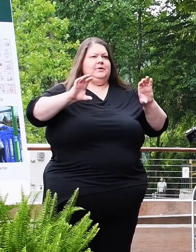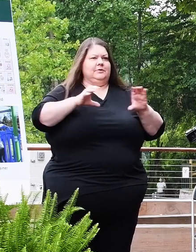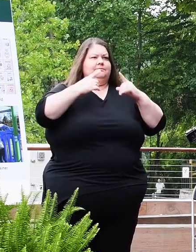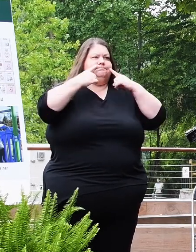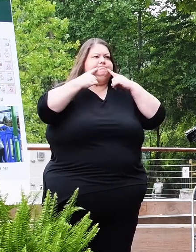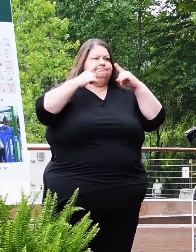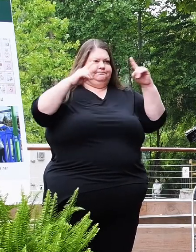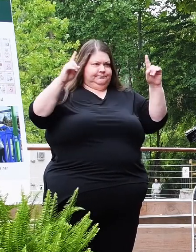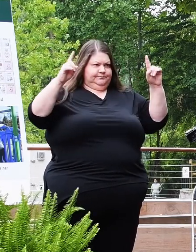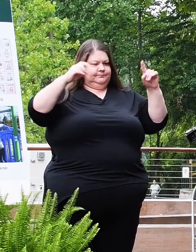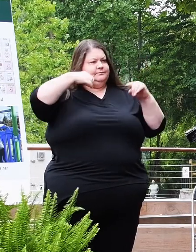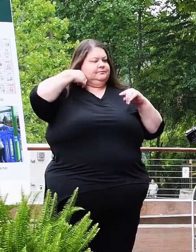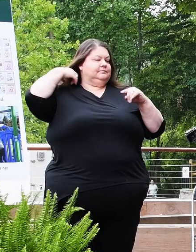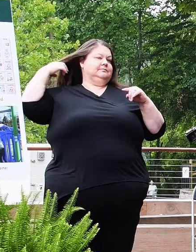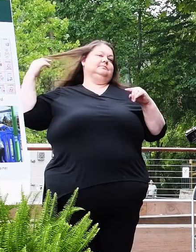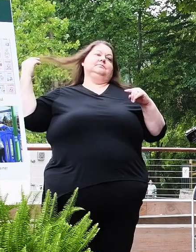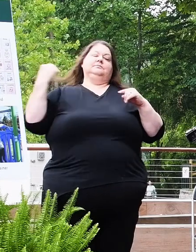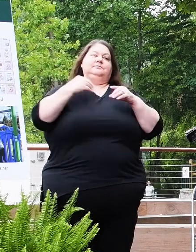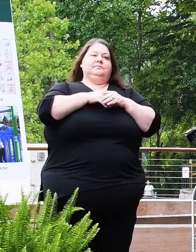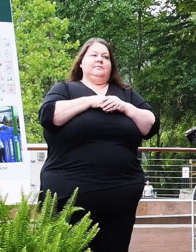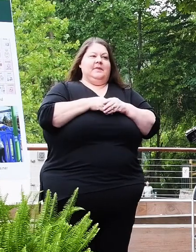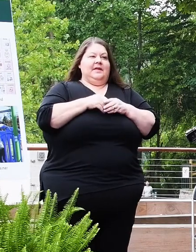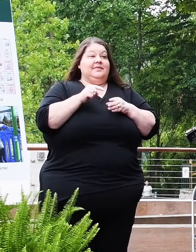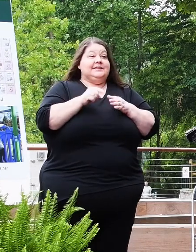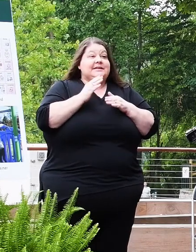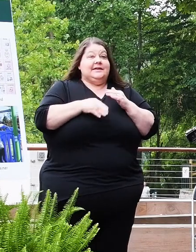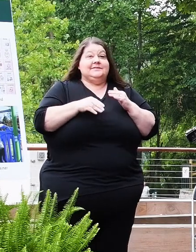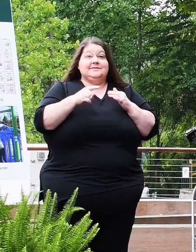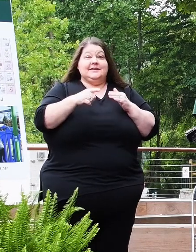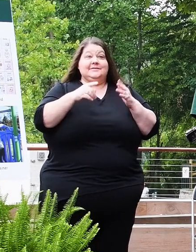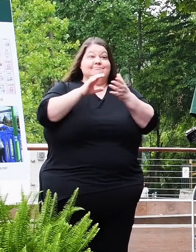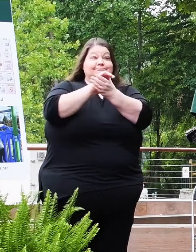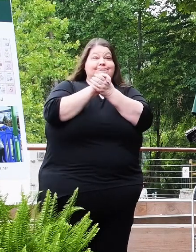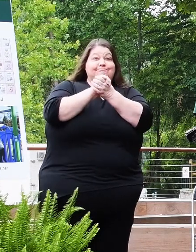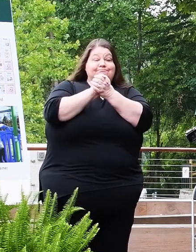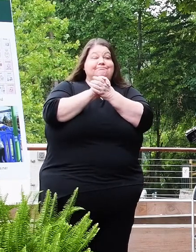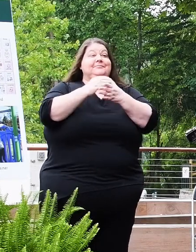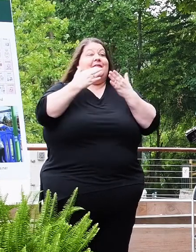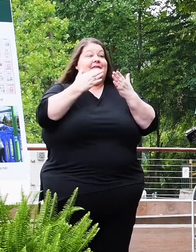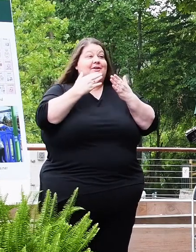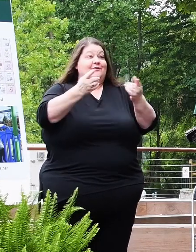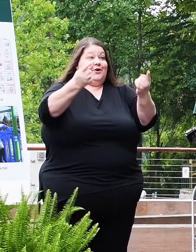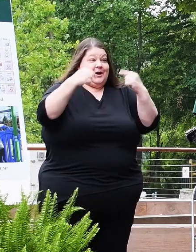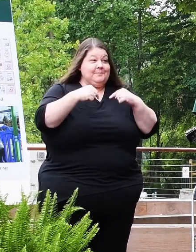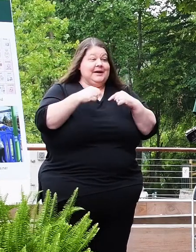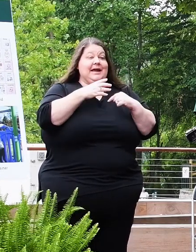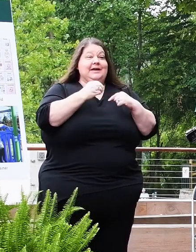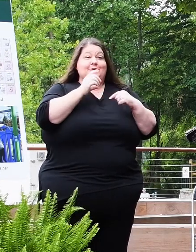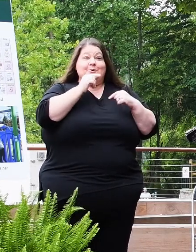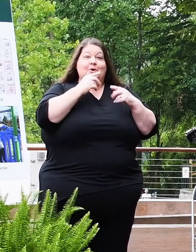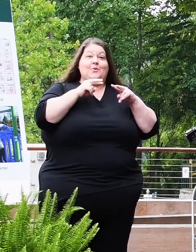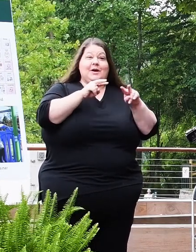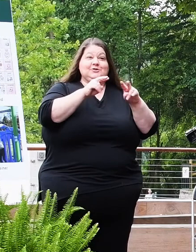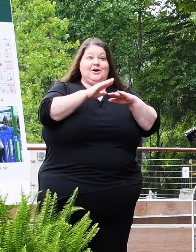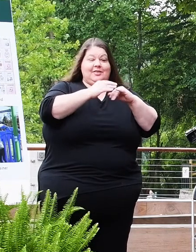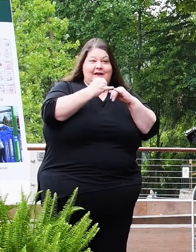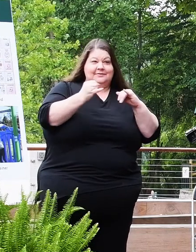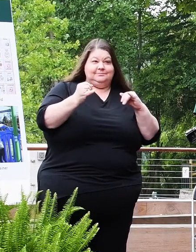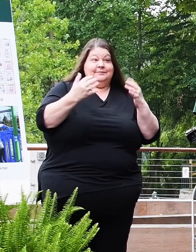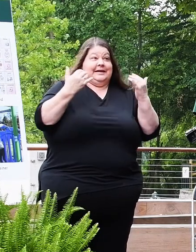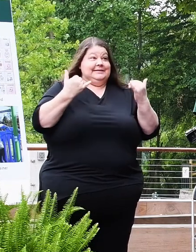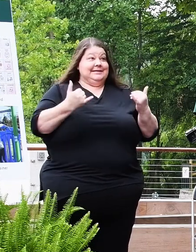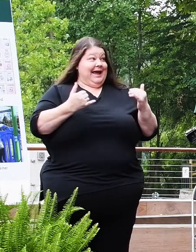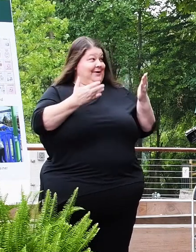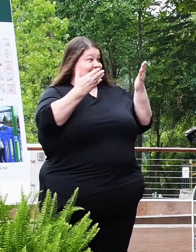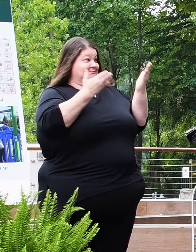project. This ends this part of the program, and I want to thank everyone for attending this morning and who are watching online. Now it's time to